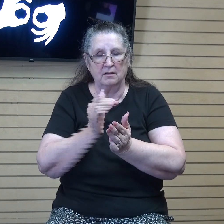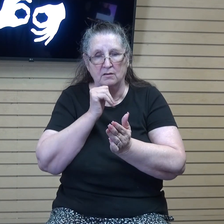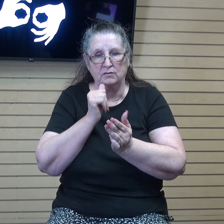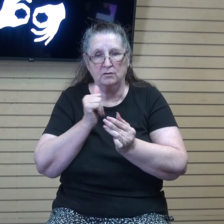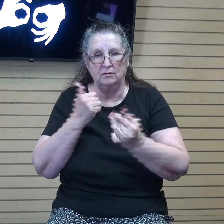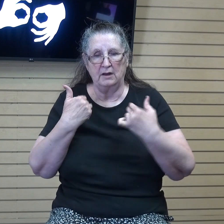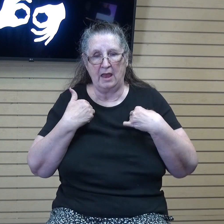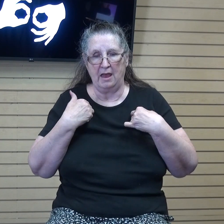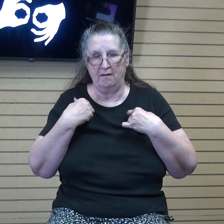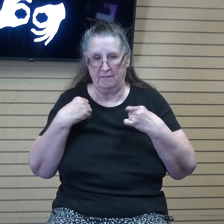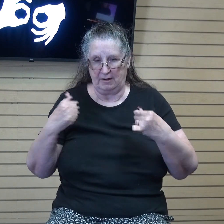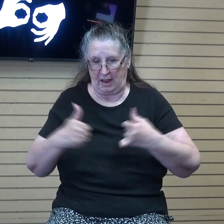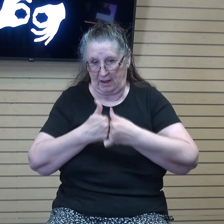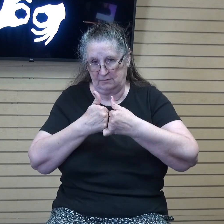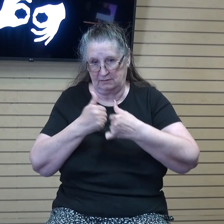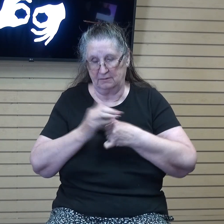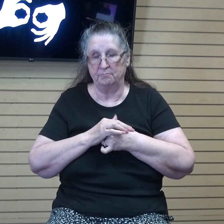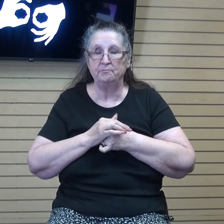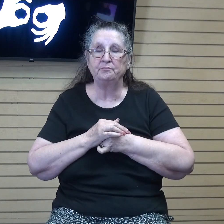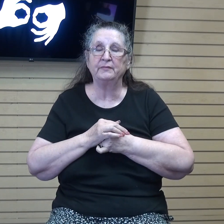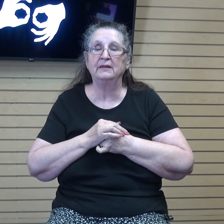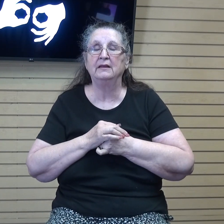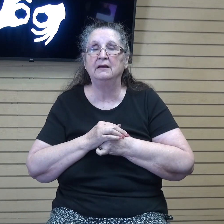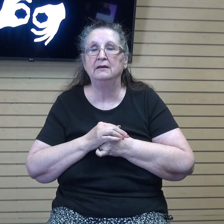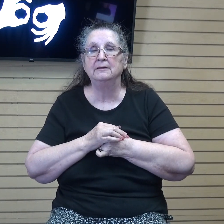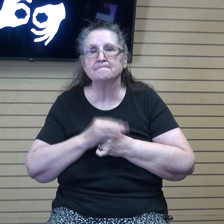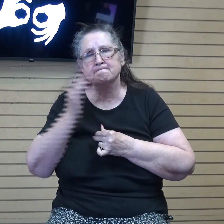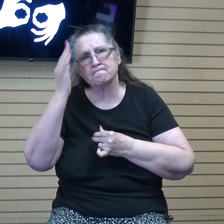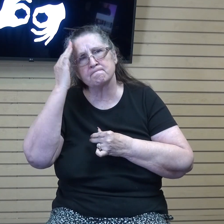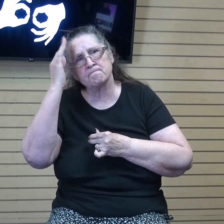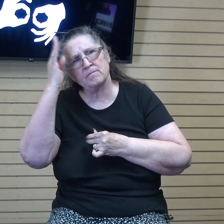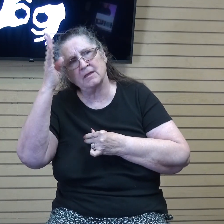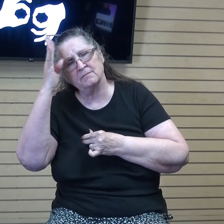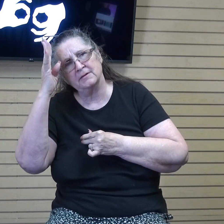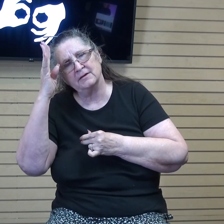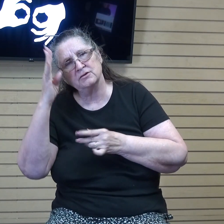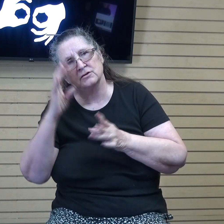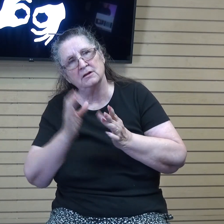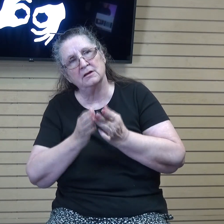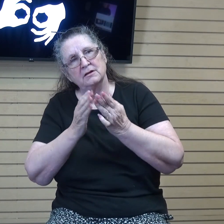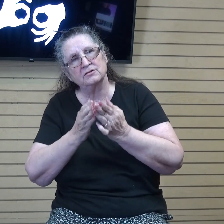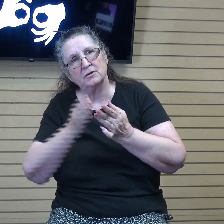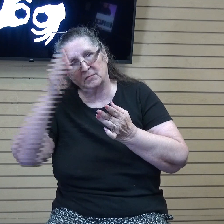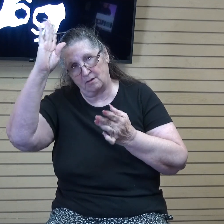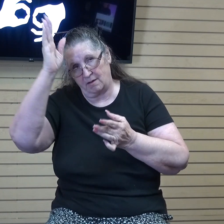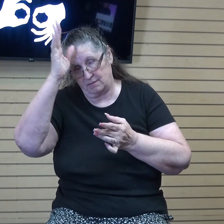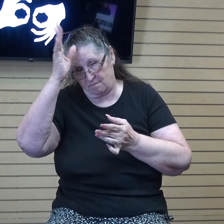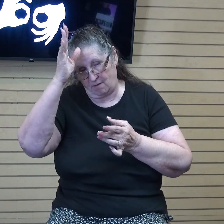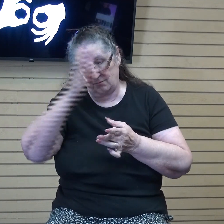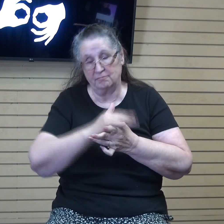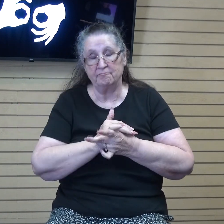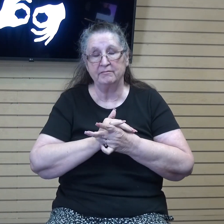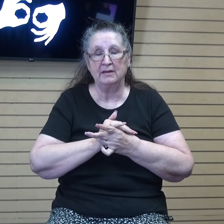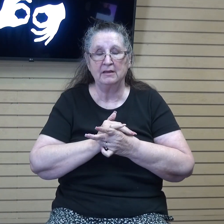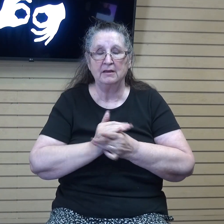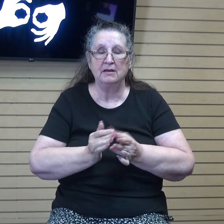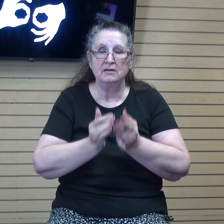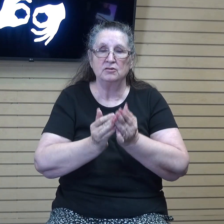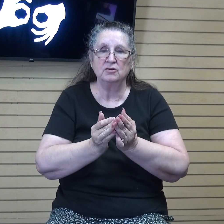mishap. Now I want you to imagine a ship, but this ship is God the Father. And this ship is sailing around